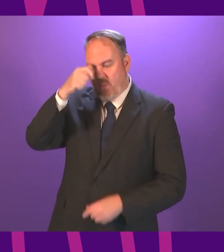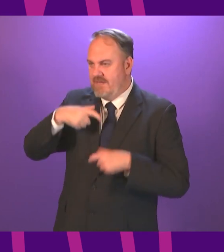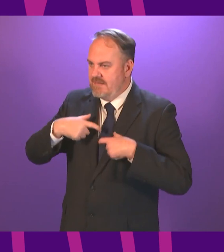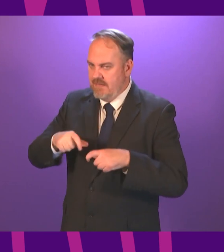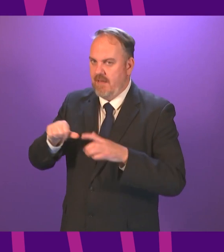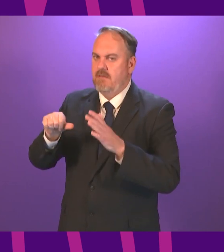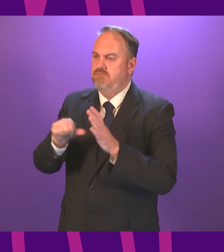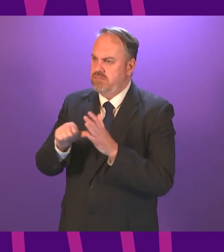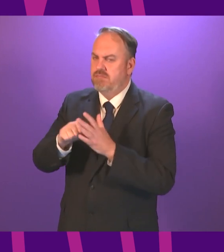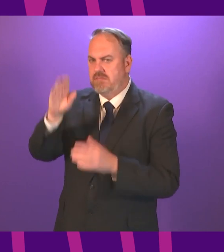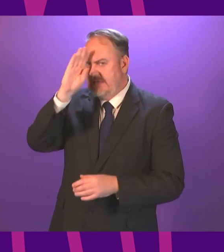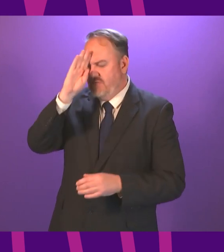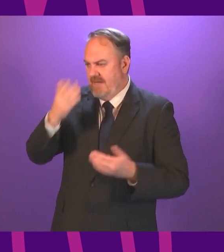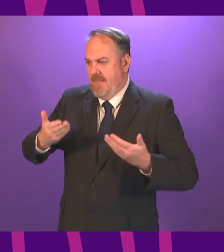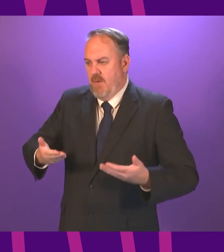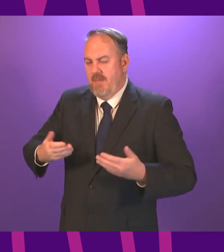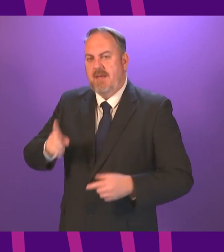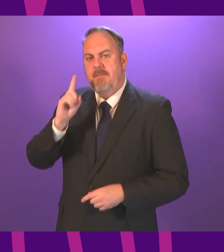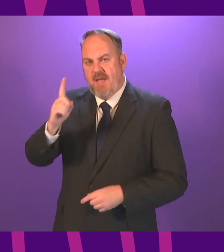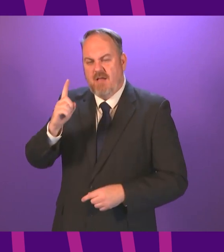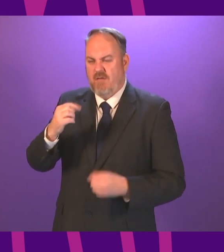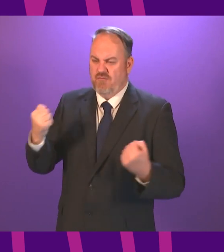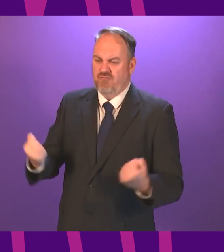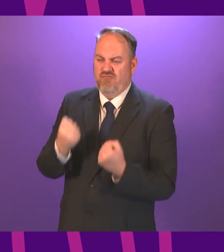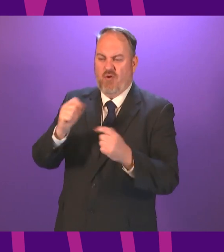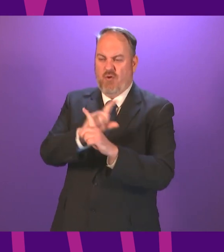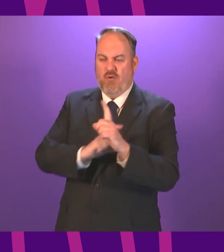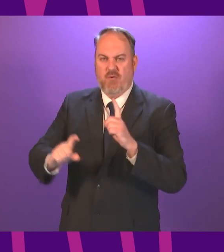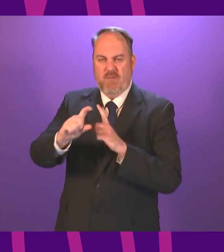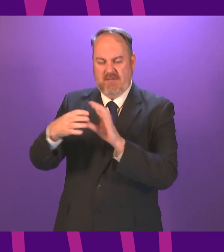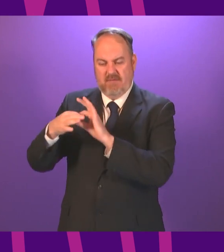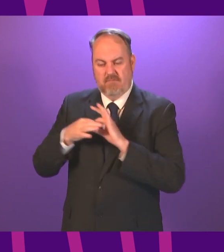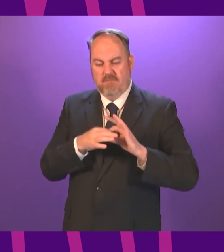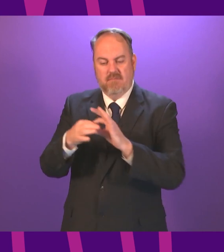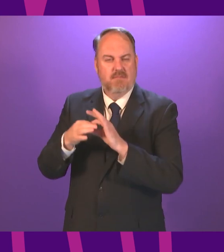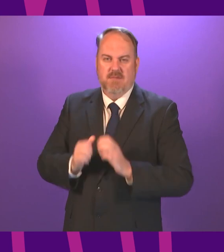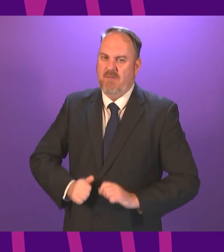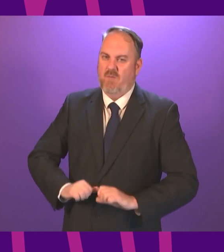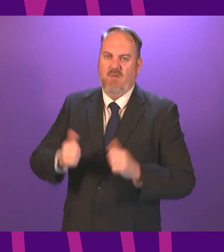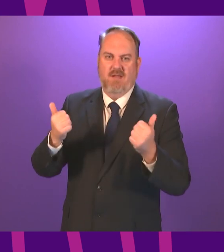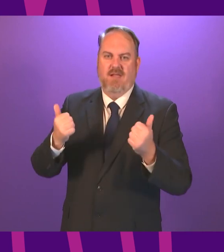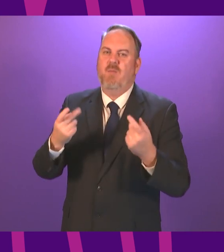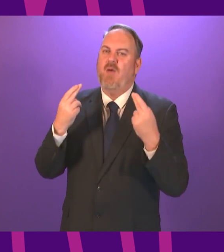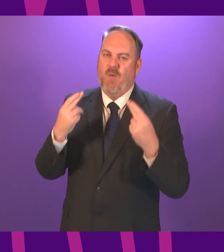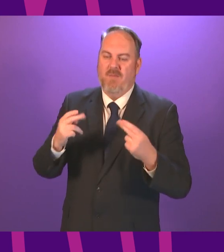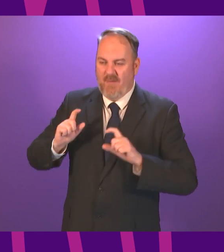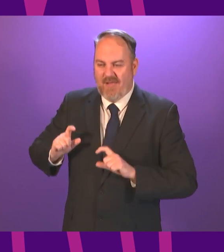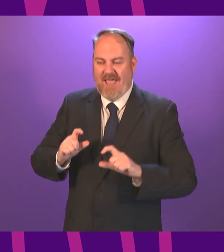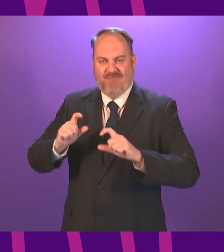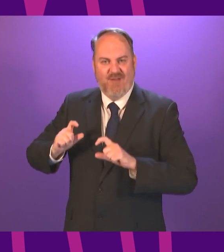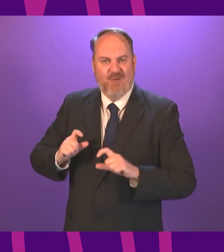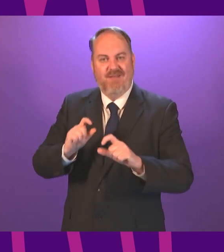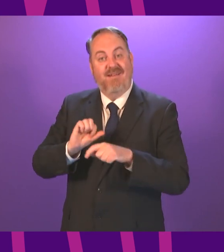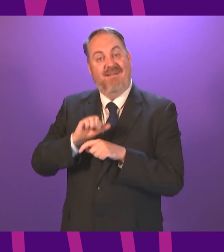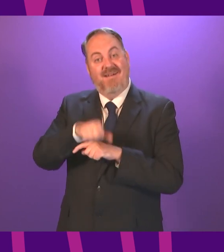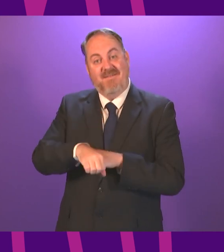I am hopeful that the community spirit shown during the lockdown period will continue as we move into a post pandemic world but for